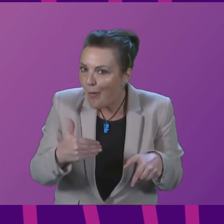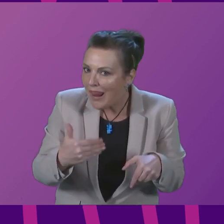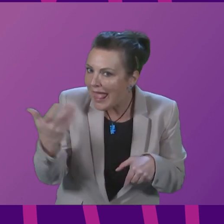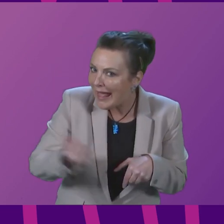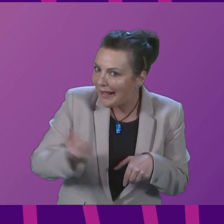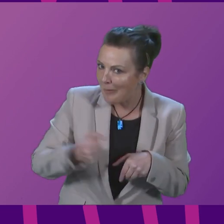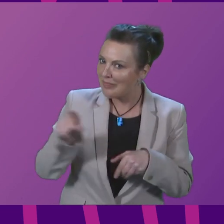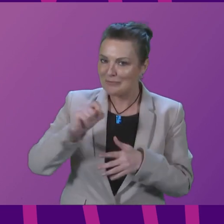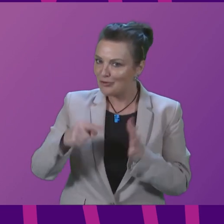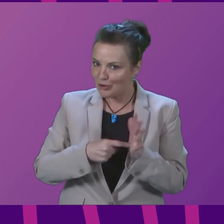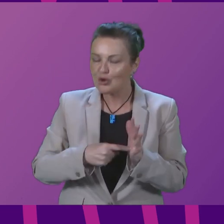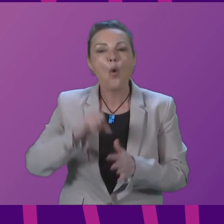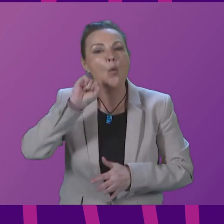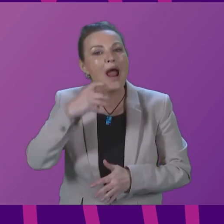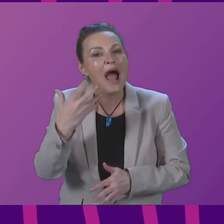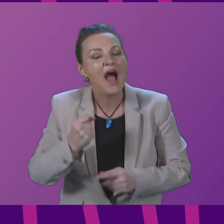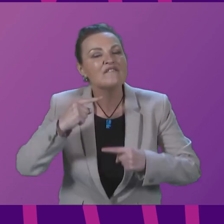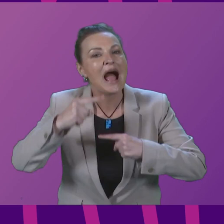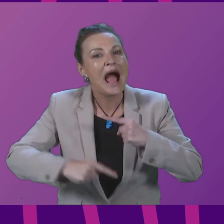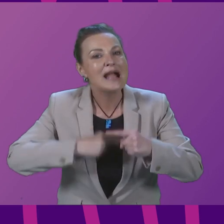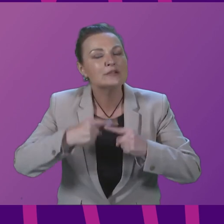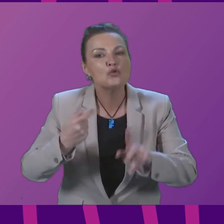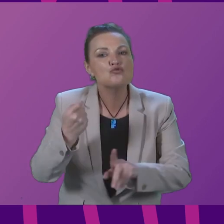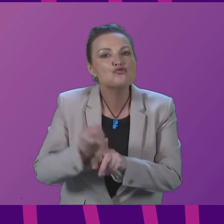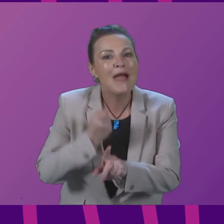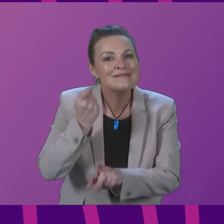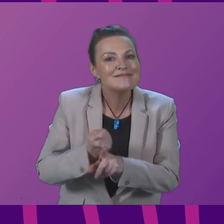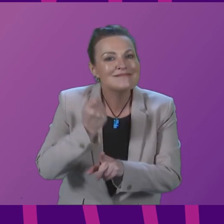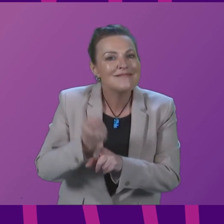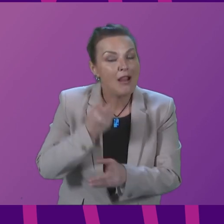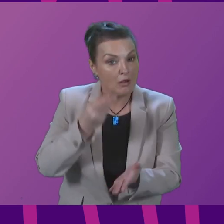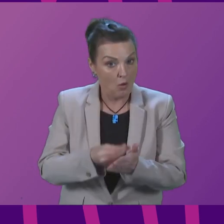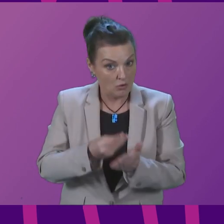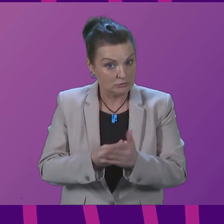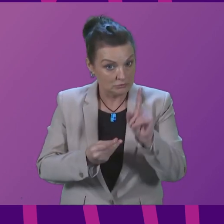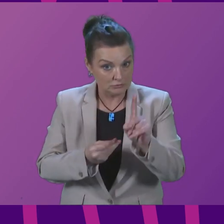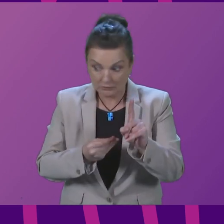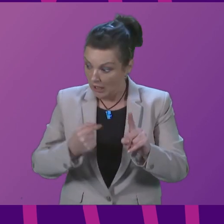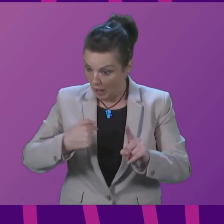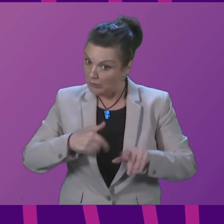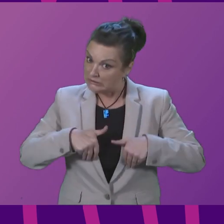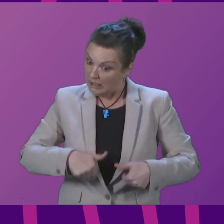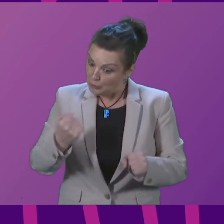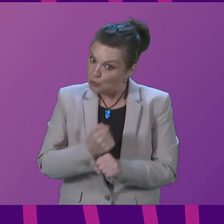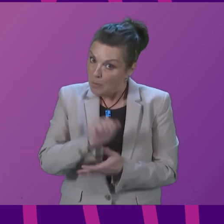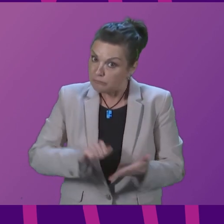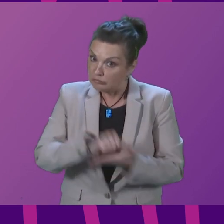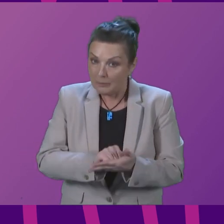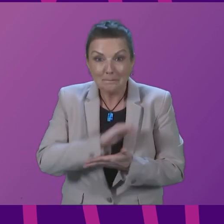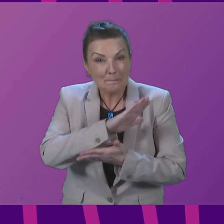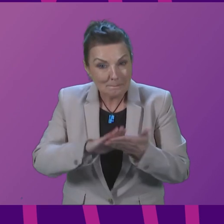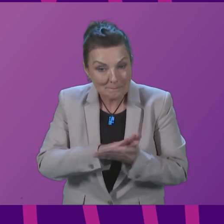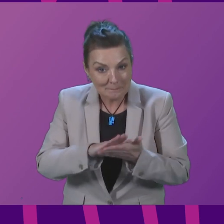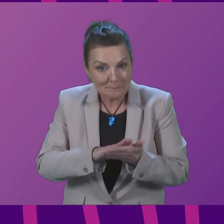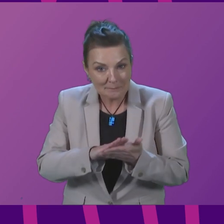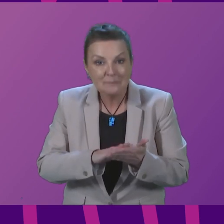projects. There will be annual rental costs as well. And of course, if we do this correctly, which we are determined to do, then there is going